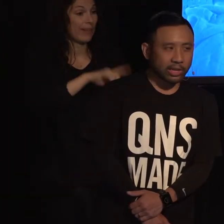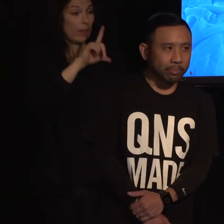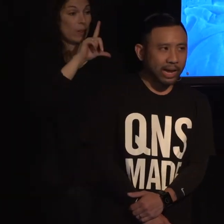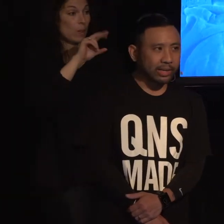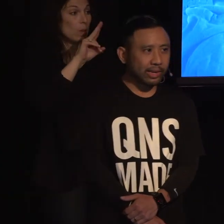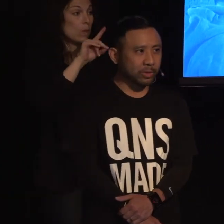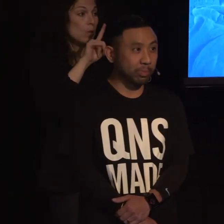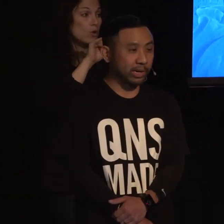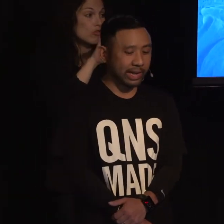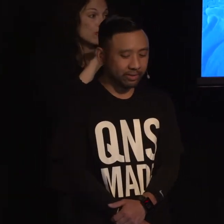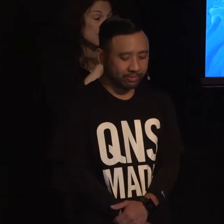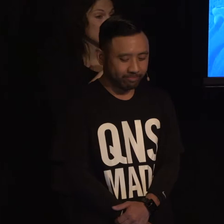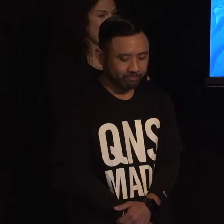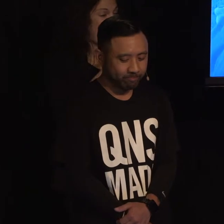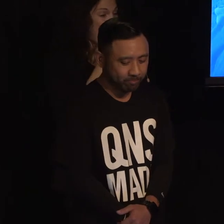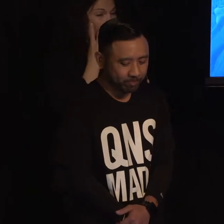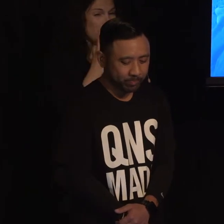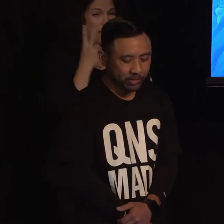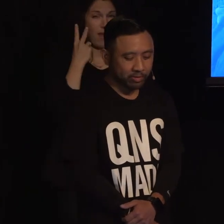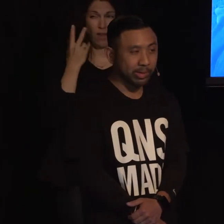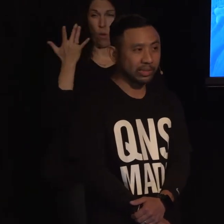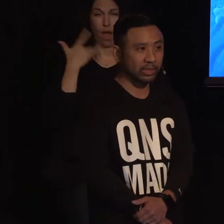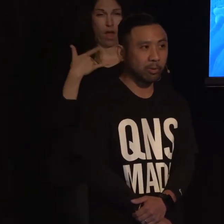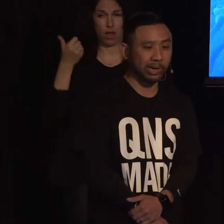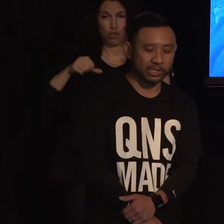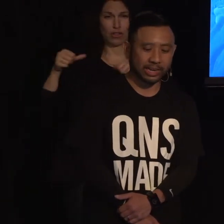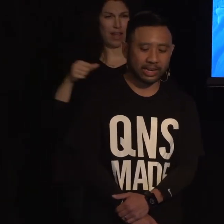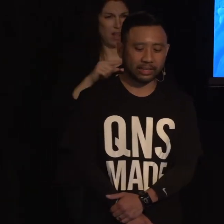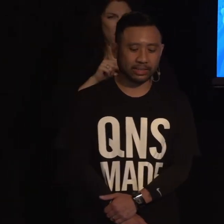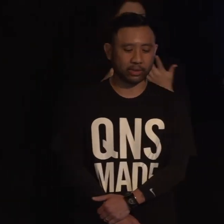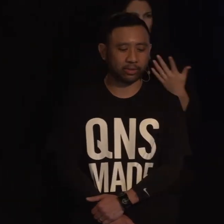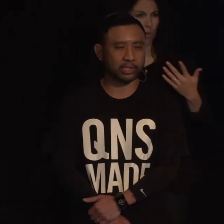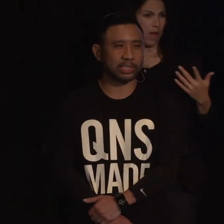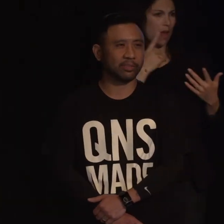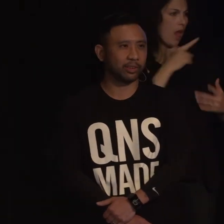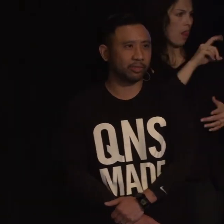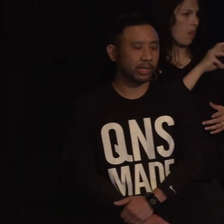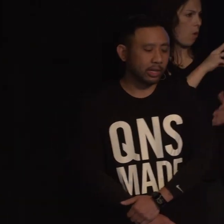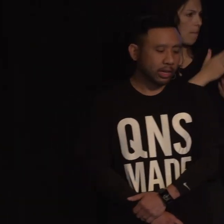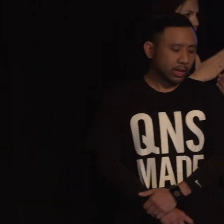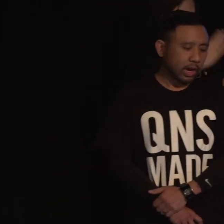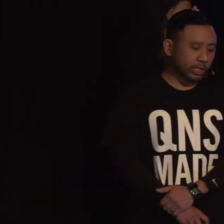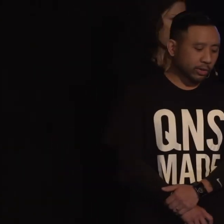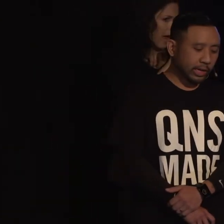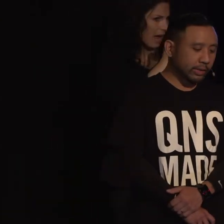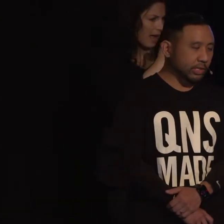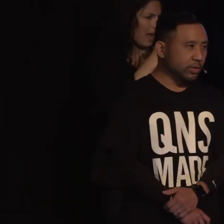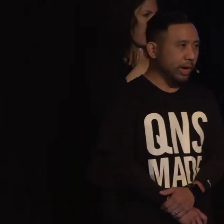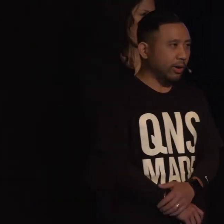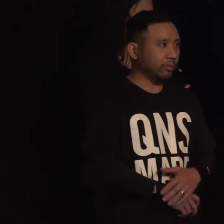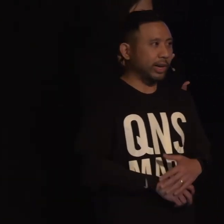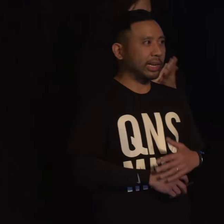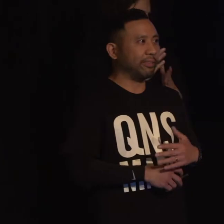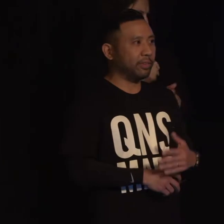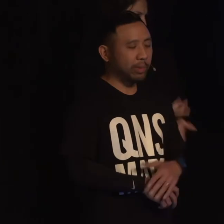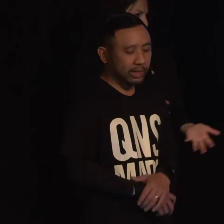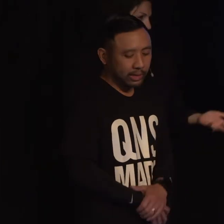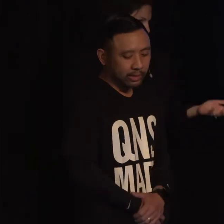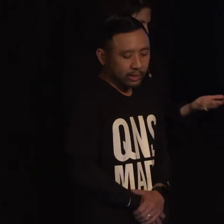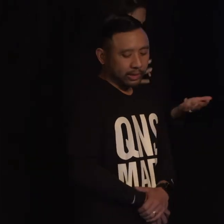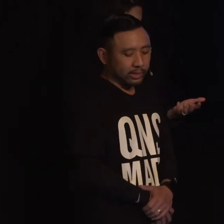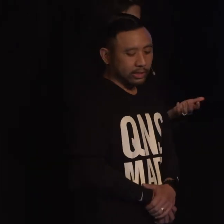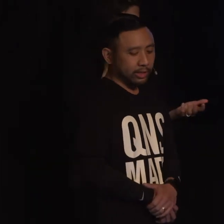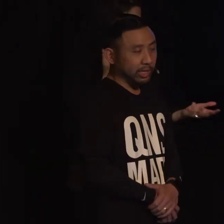And looking back I think I was burned out from being a low budget guy. So this gift of ushering in this new era of renegade